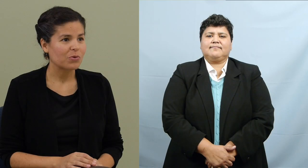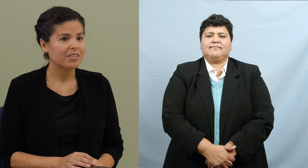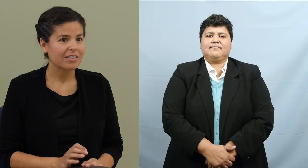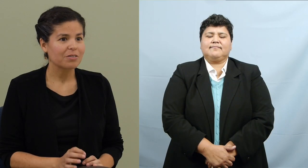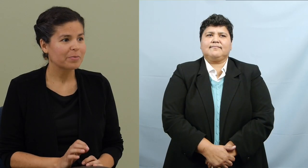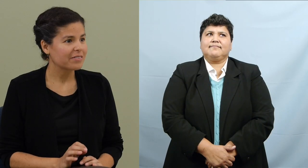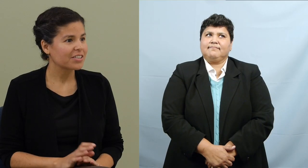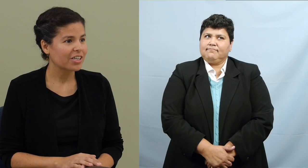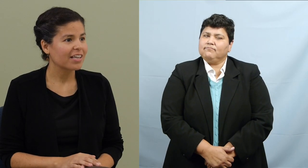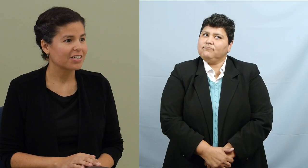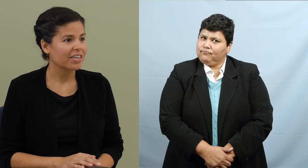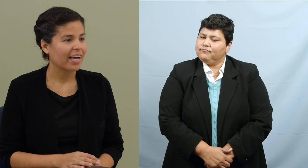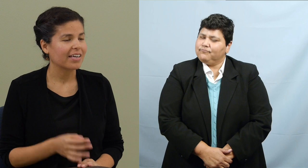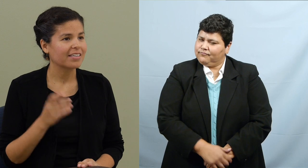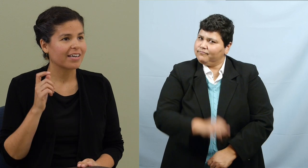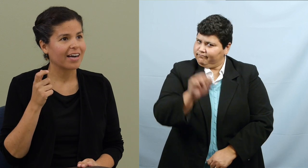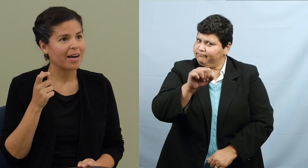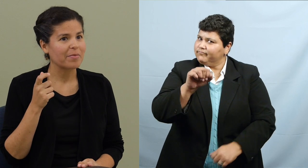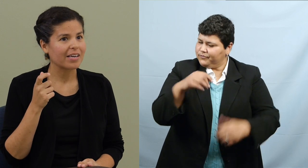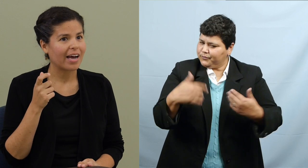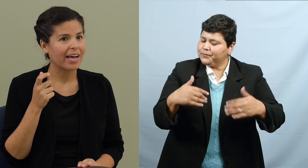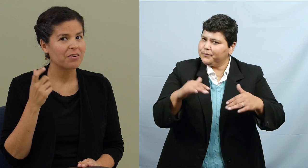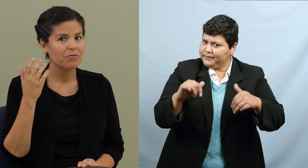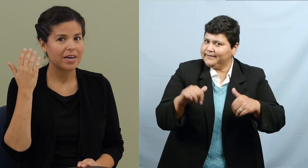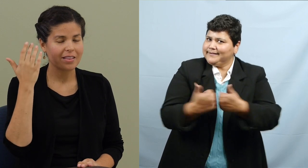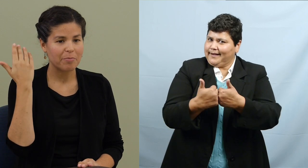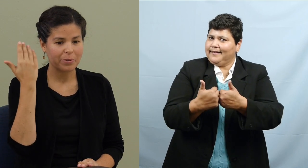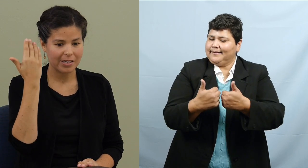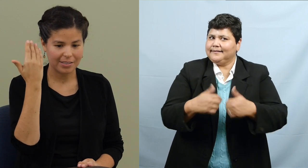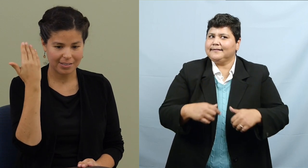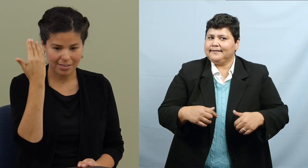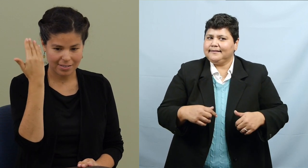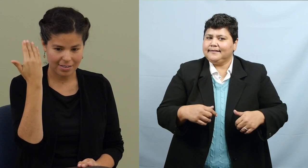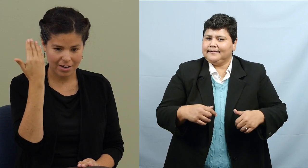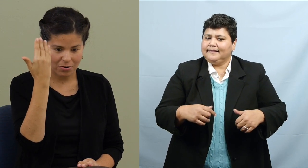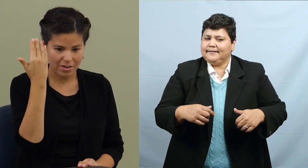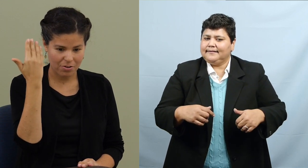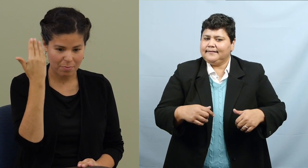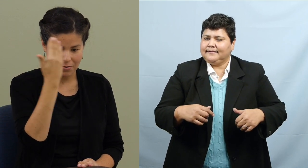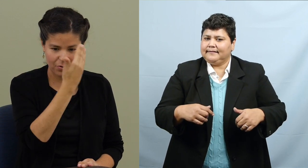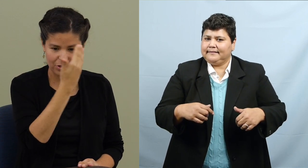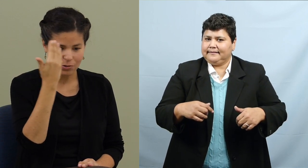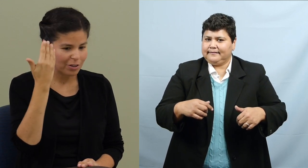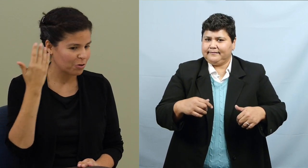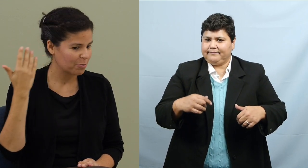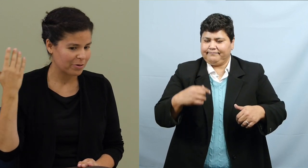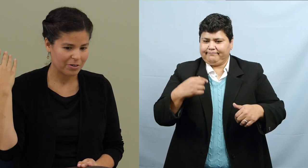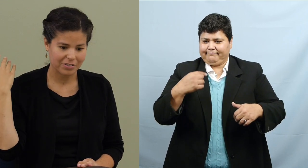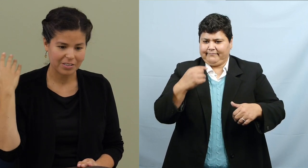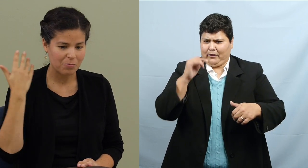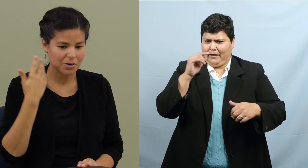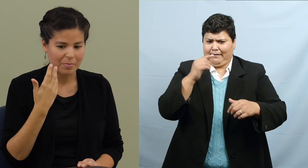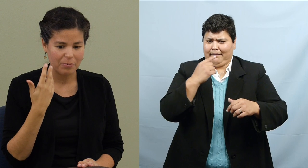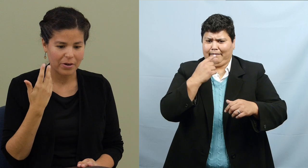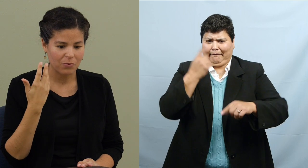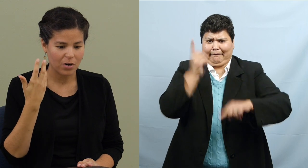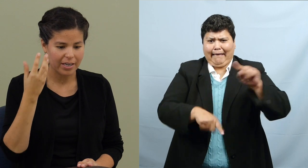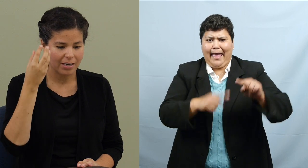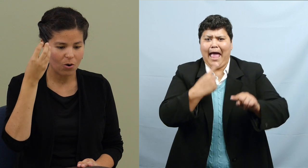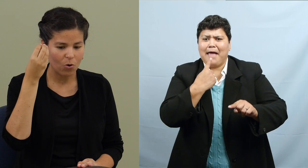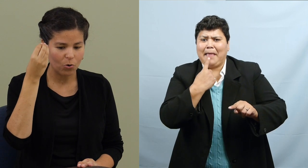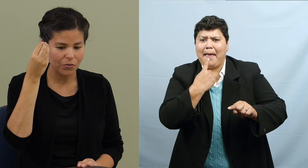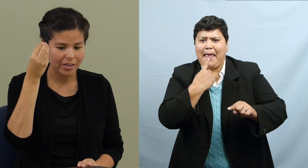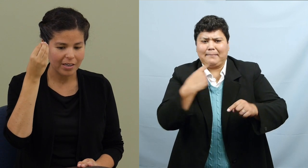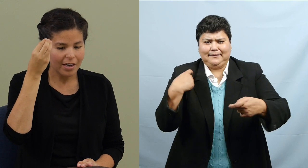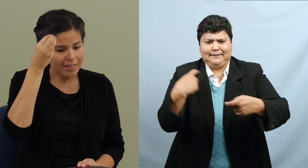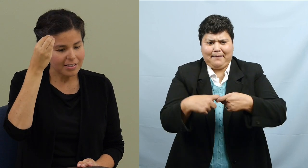It was a little bit of a challenge. I had to find that place, you know, either in my frontal lobe or somewhere in my brain where